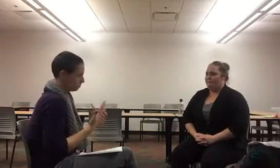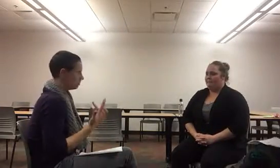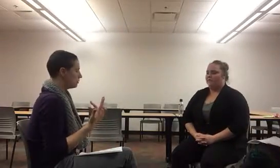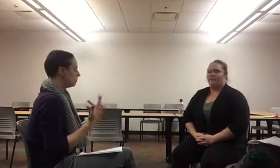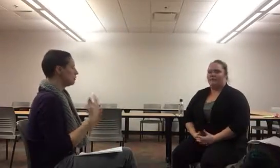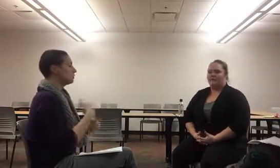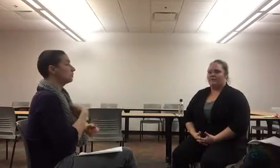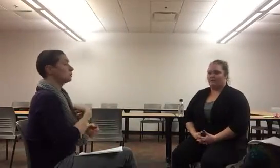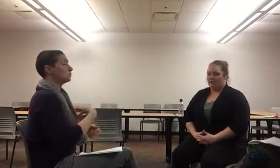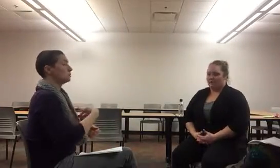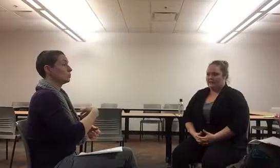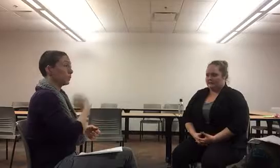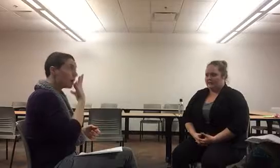So I have several identities.